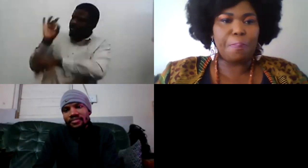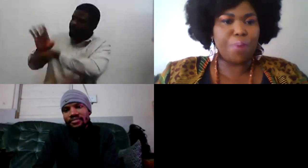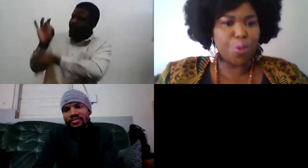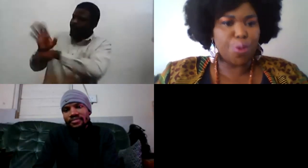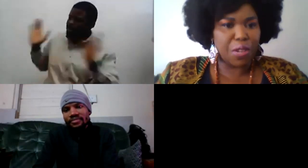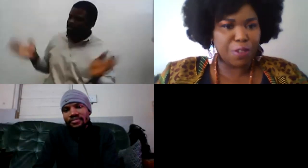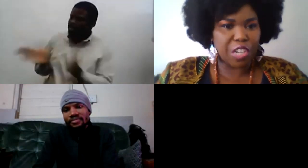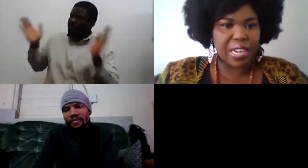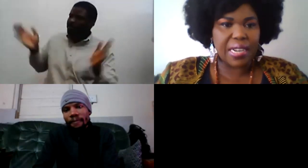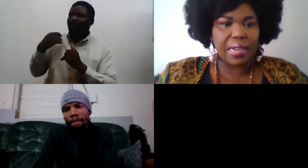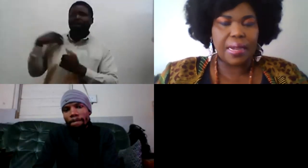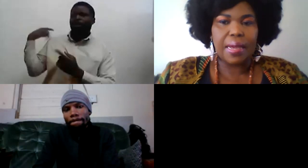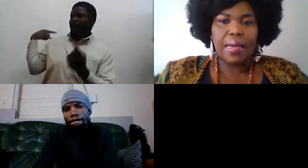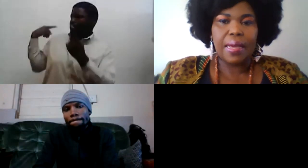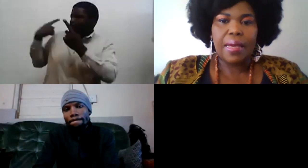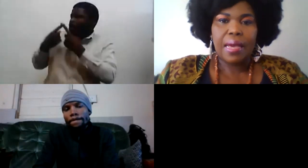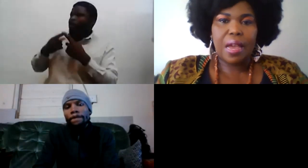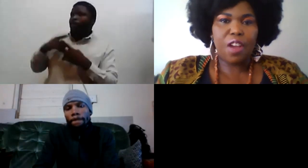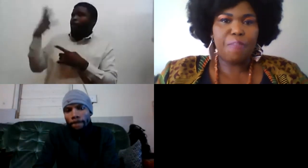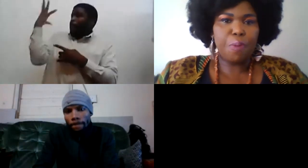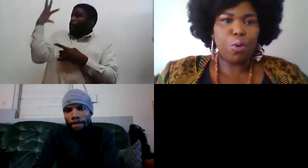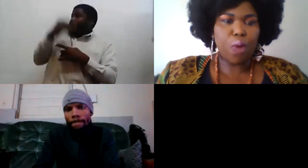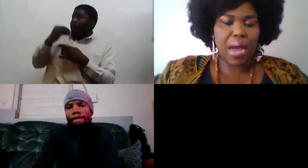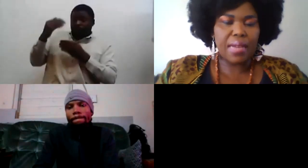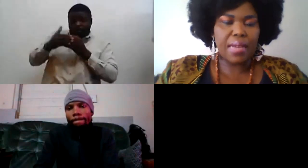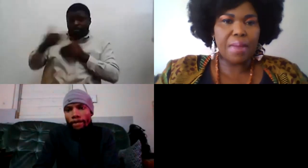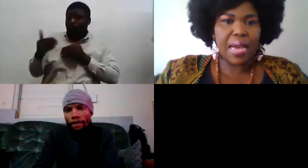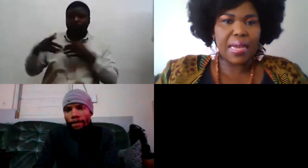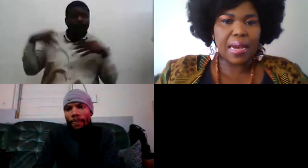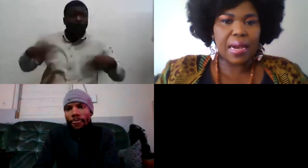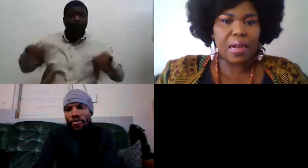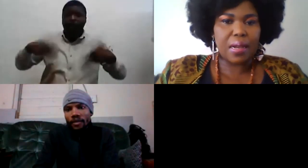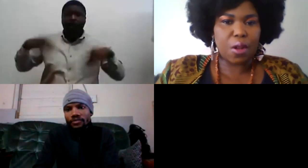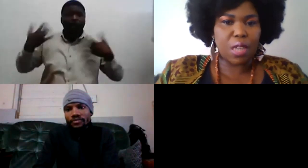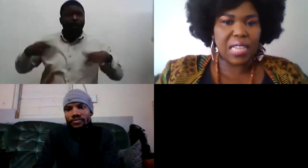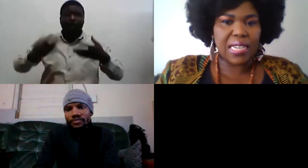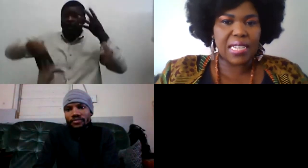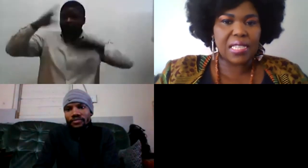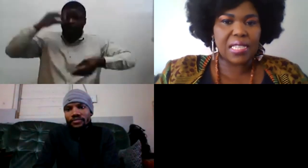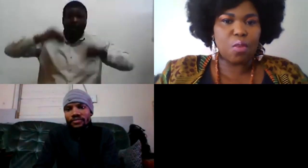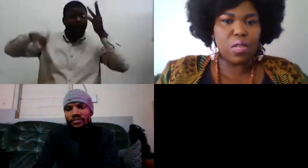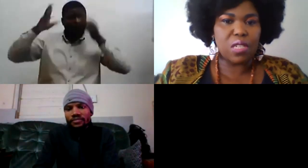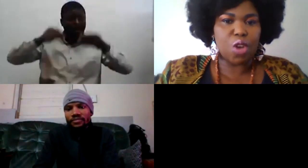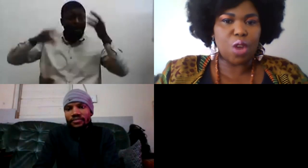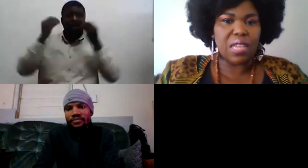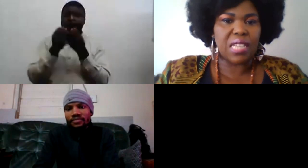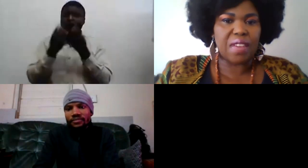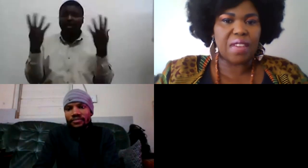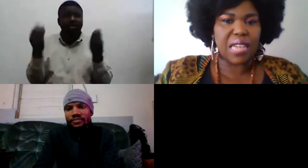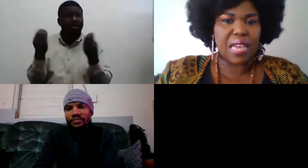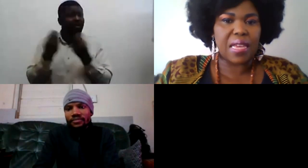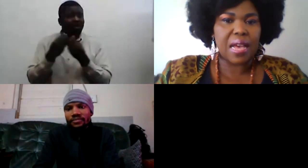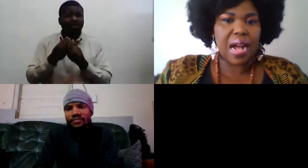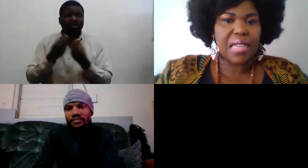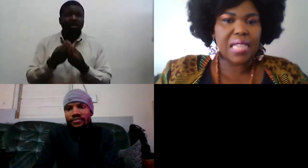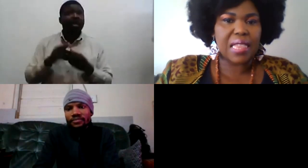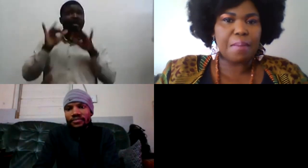been a beautiful journey a lot of people who are in my uh contact list they would know that every